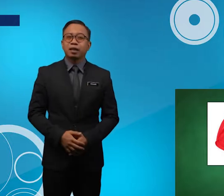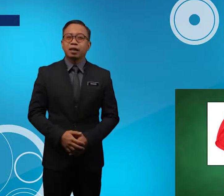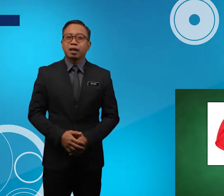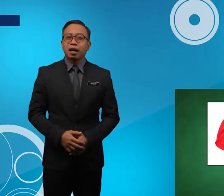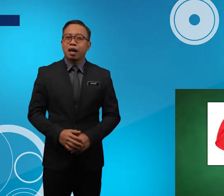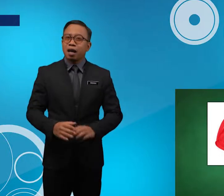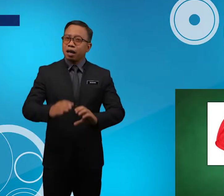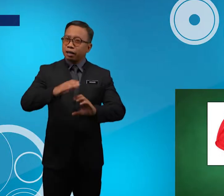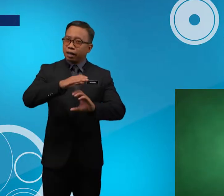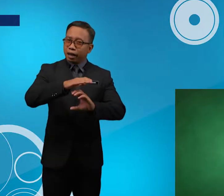Cap